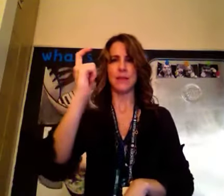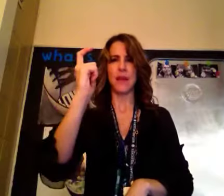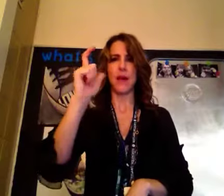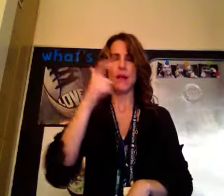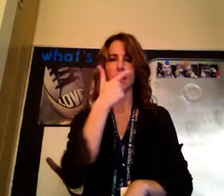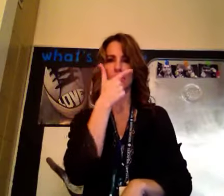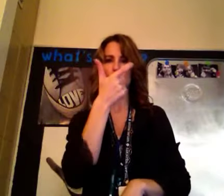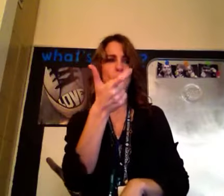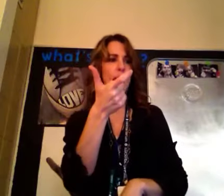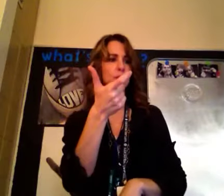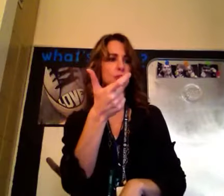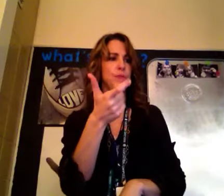L, to watch.